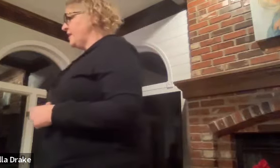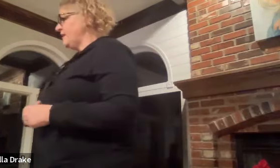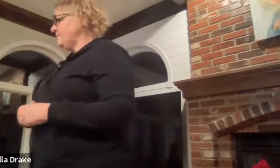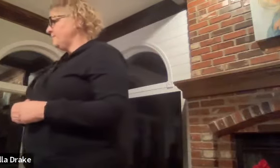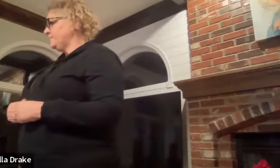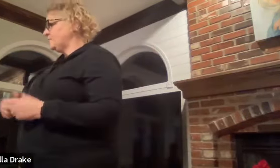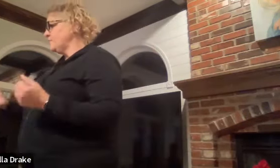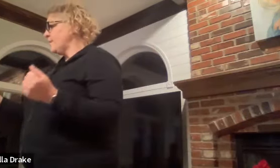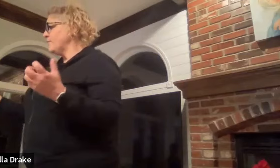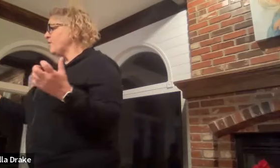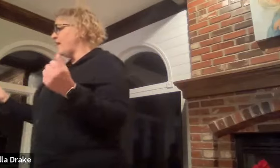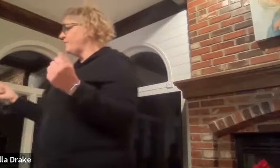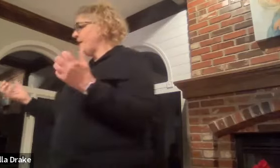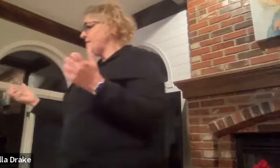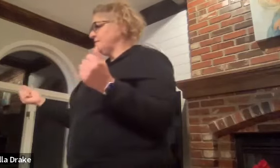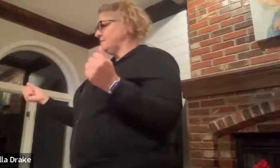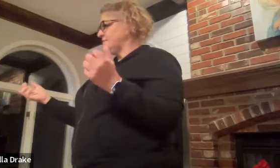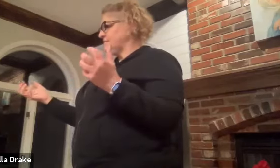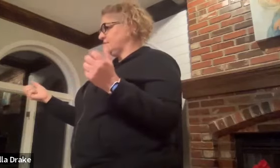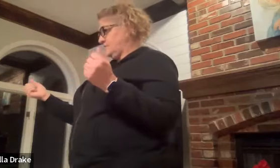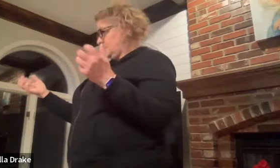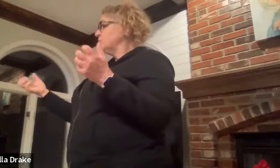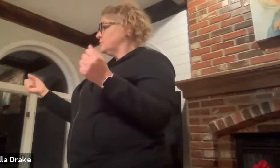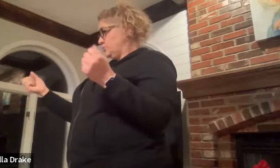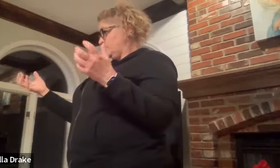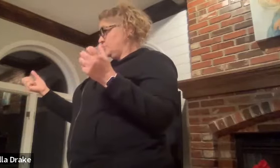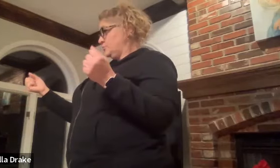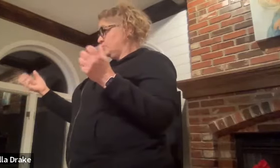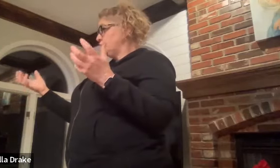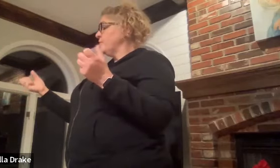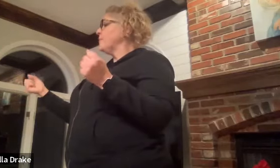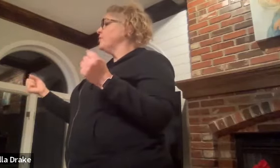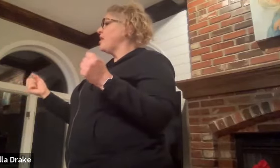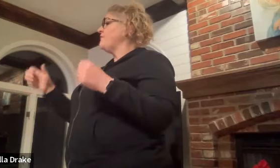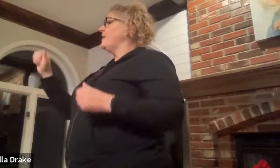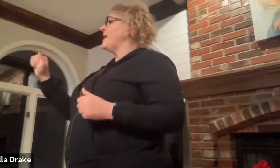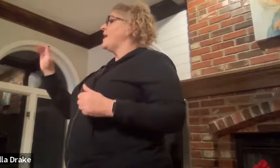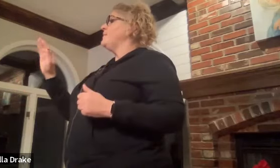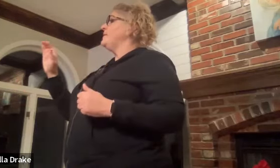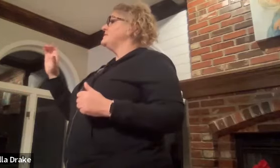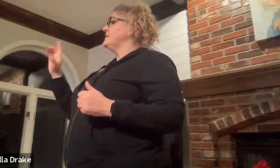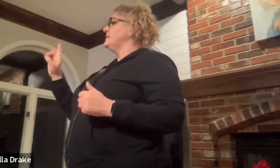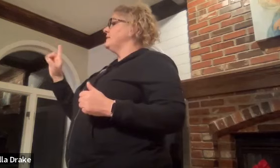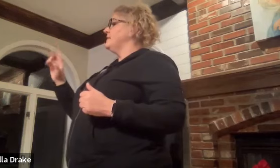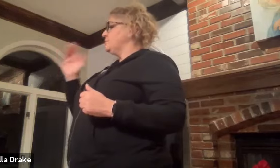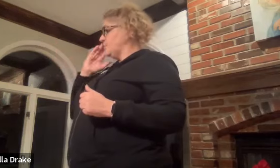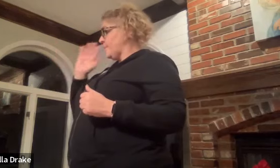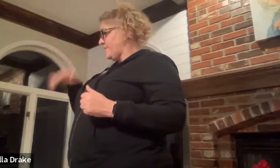any do you remember your alphabet you know the alphabet you know do you remember your alphabet a b c d do you remember